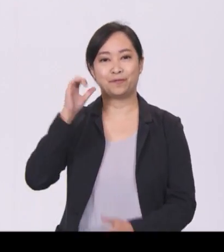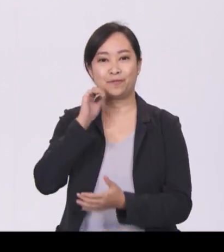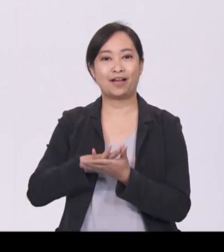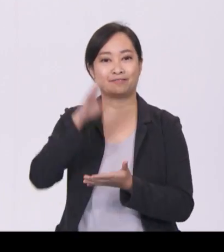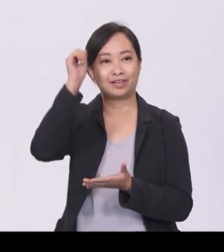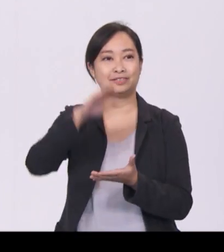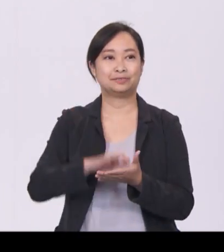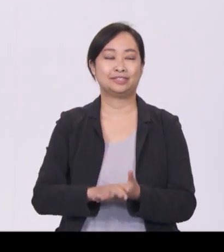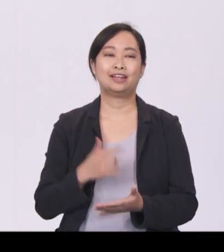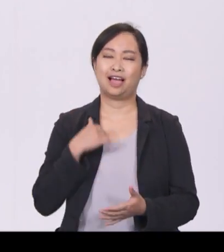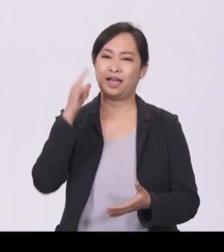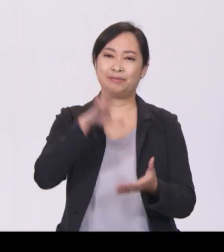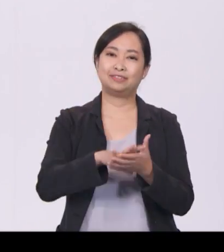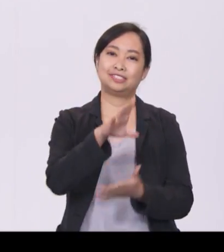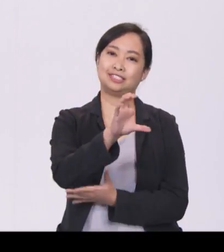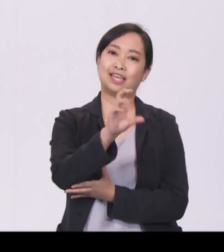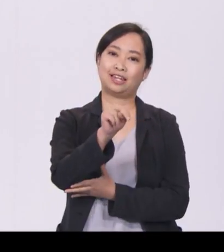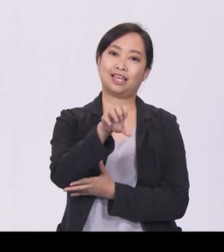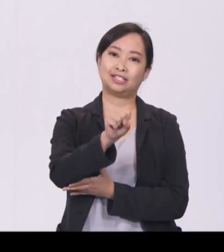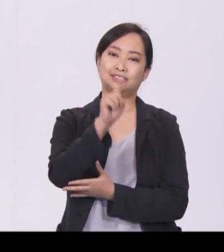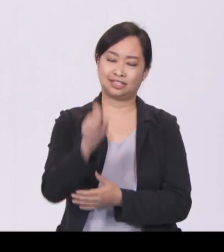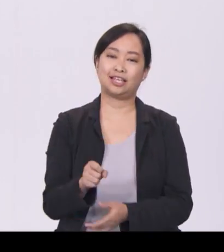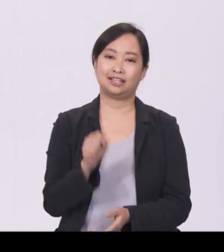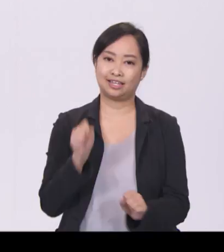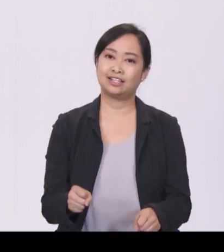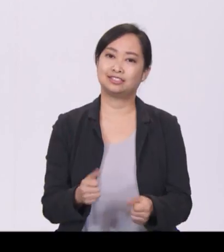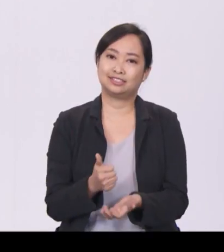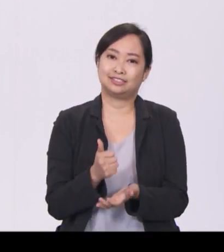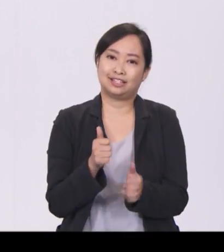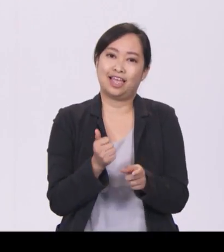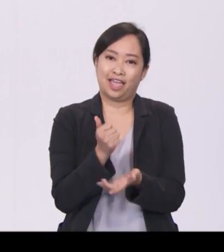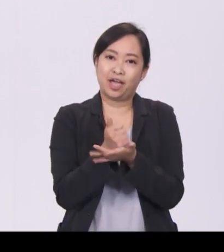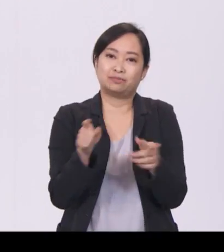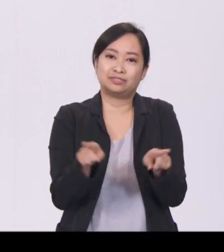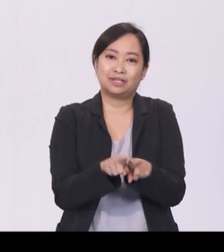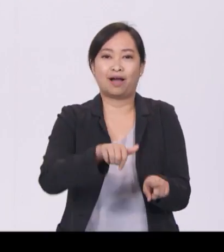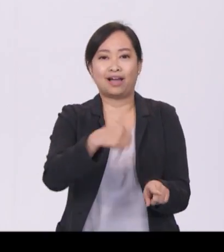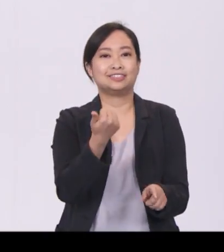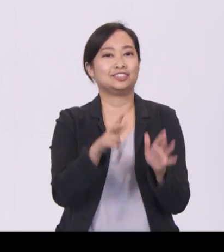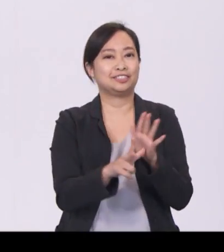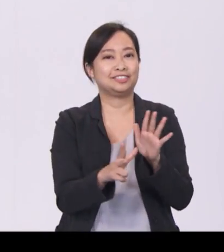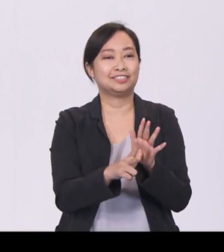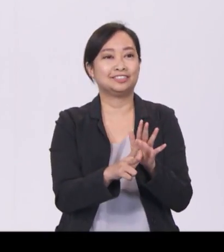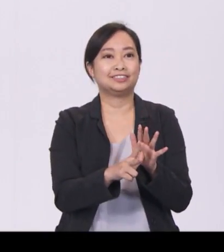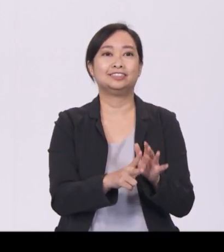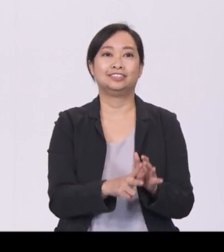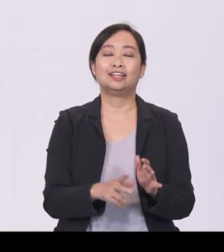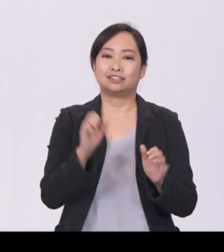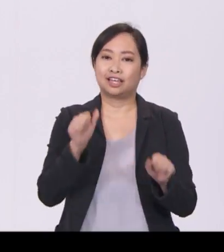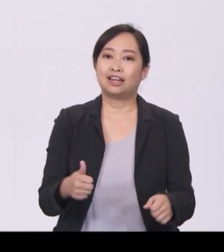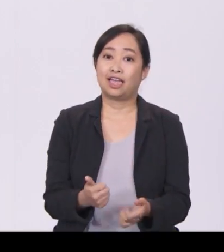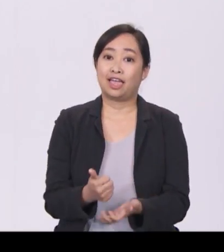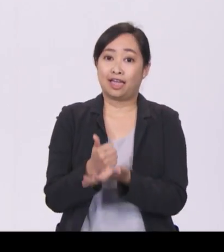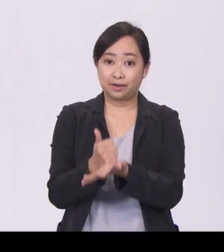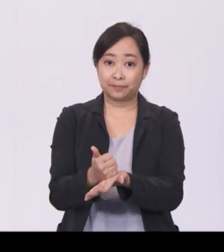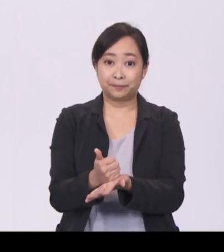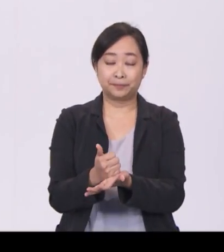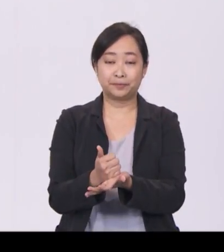of many other seniors. To reach out to and serve more seniors, we will expand